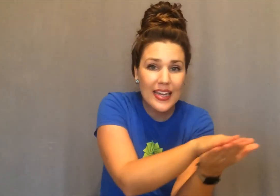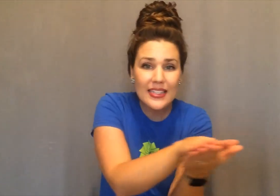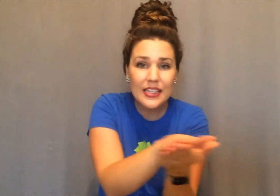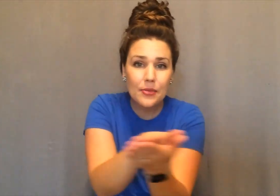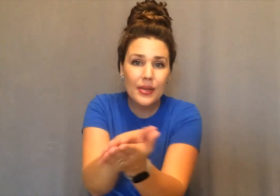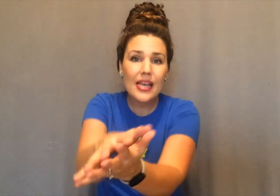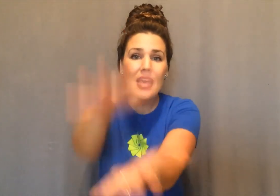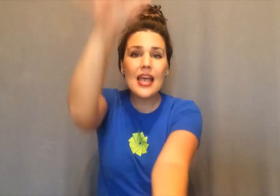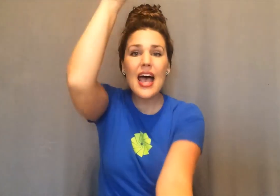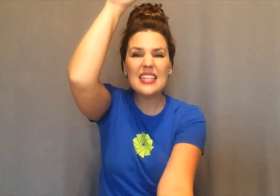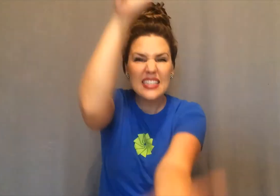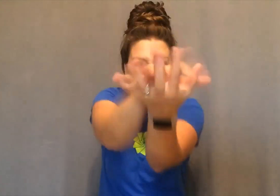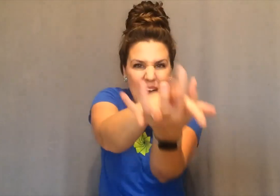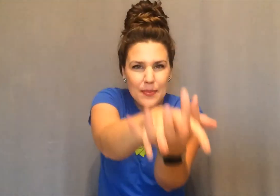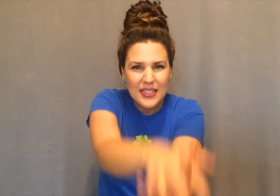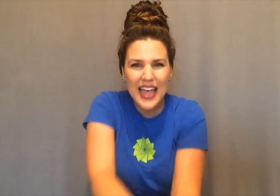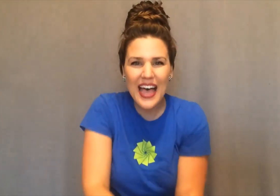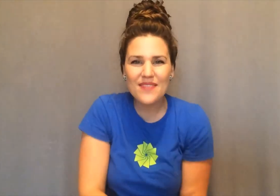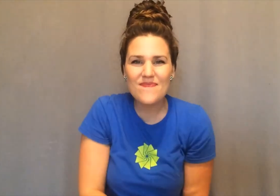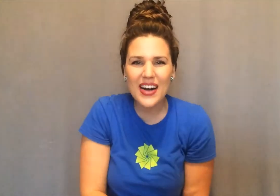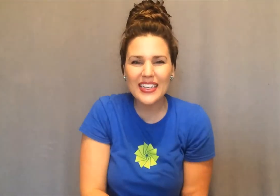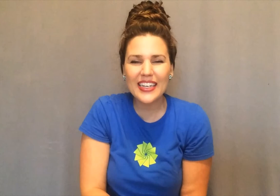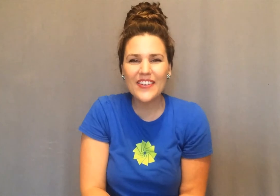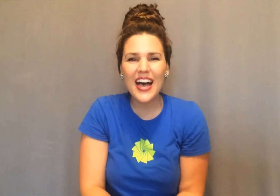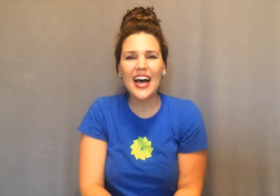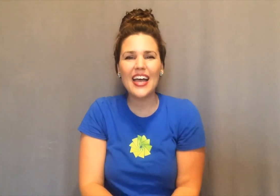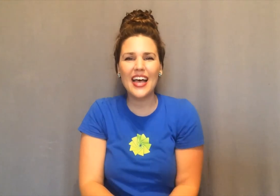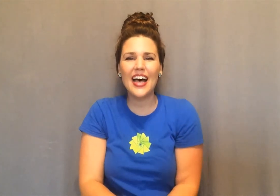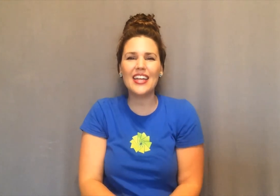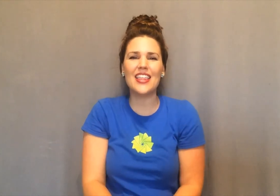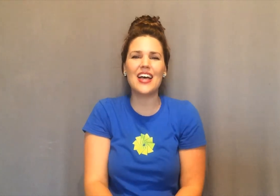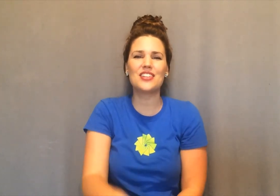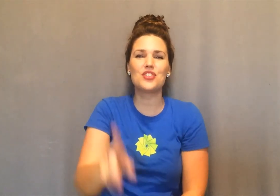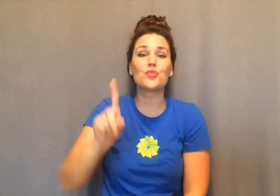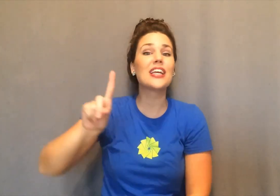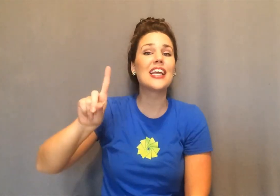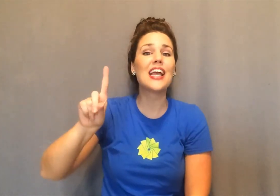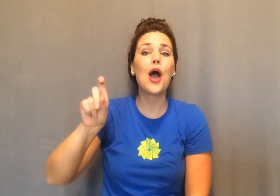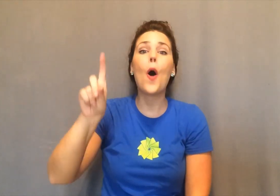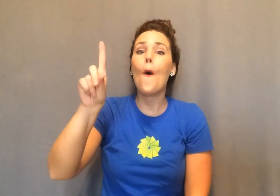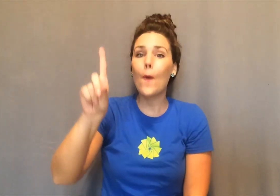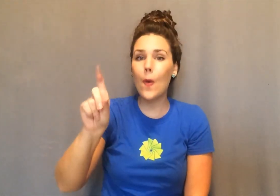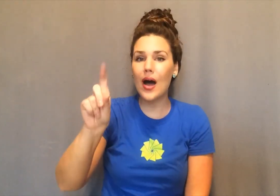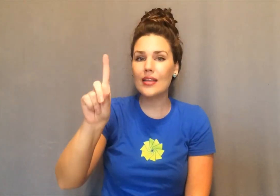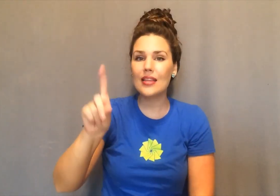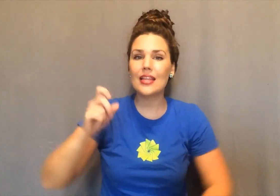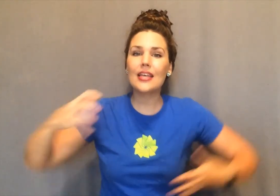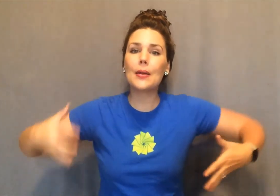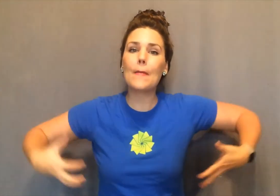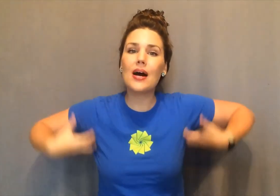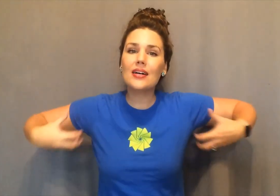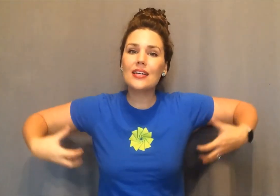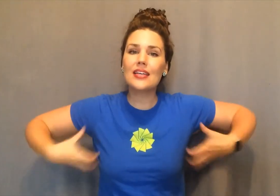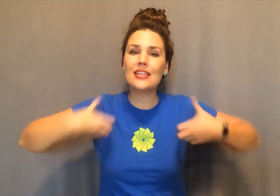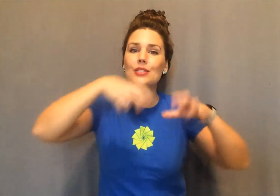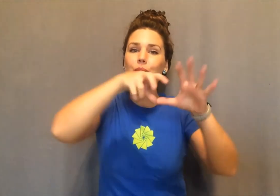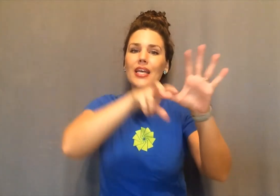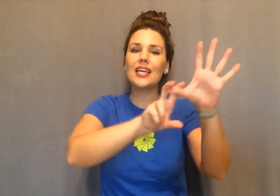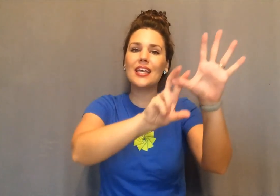as can be. And snaps that monkey right out of that tree. One little monkey swinging